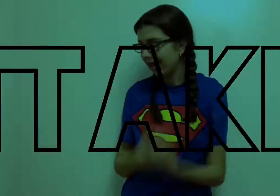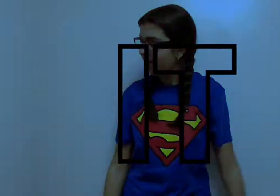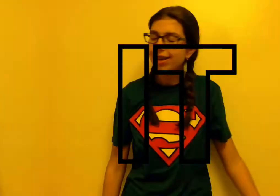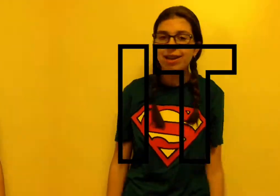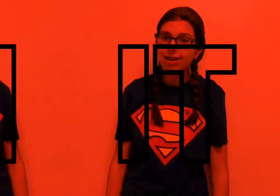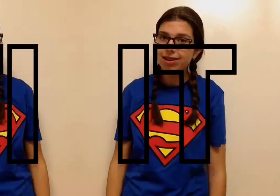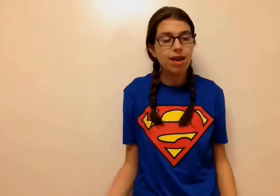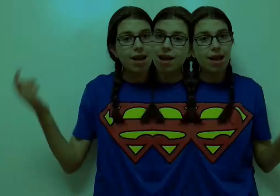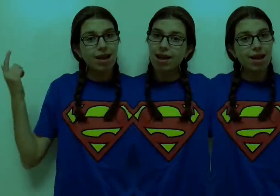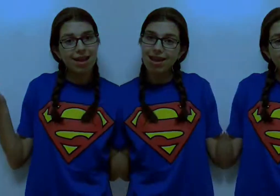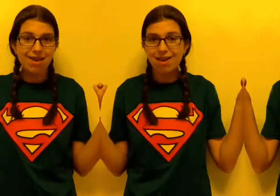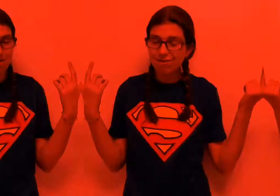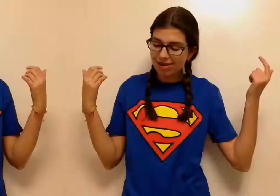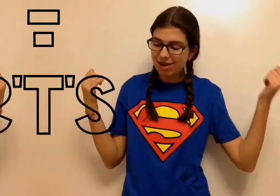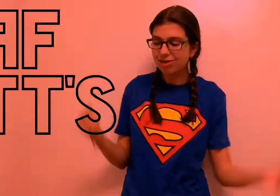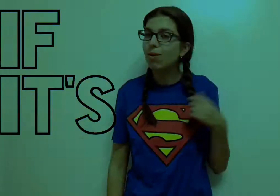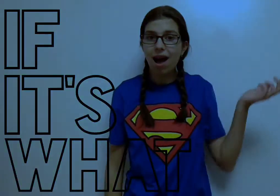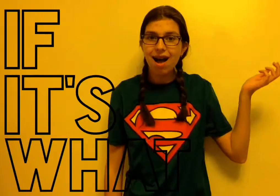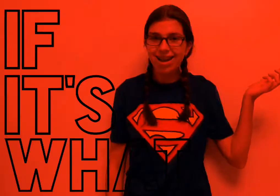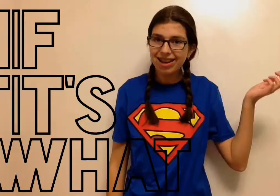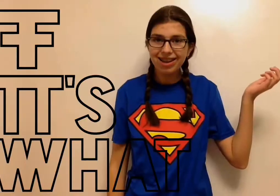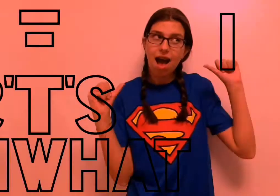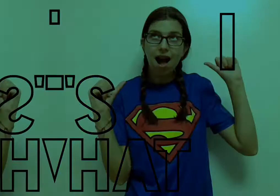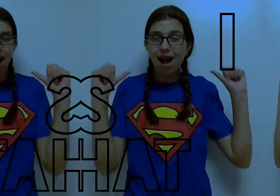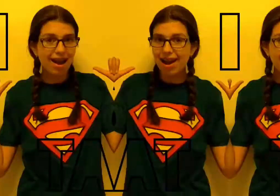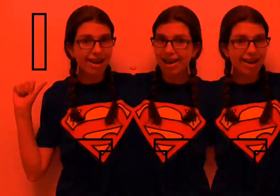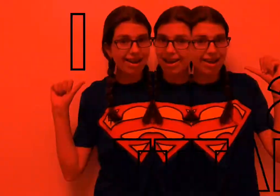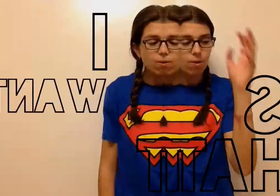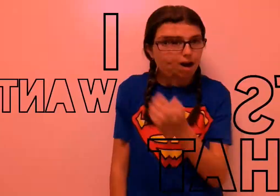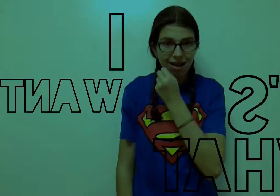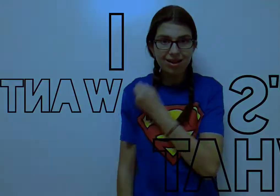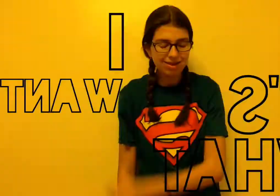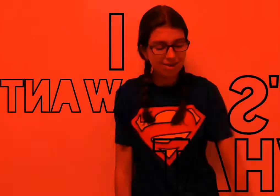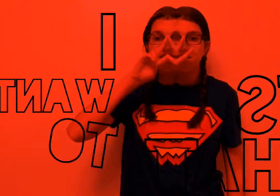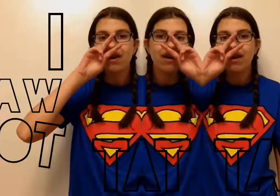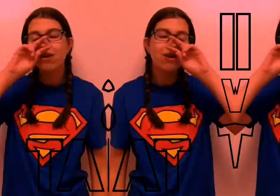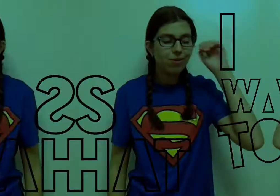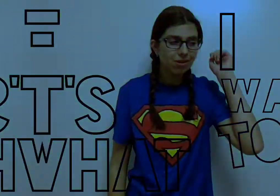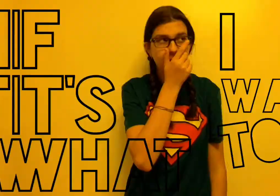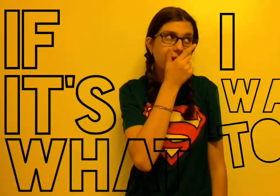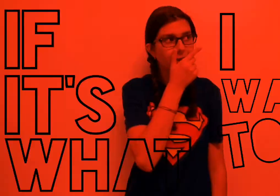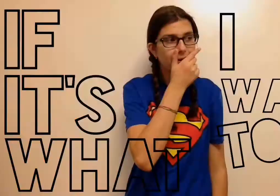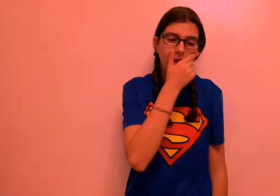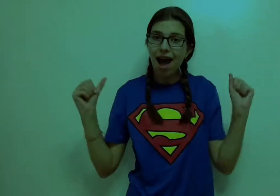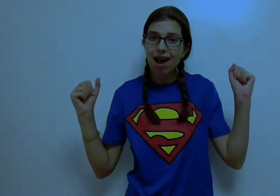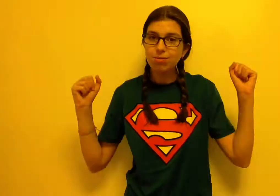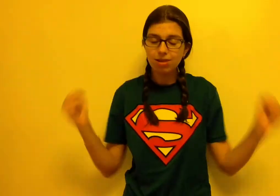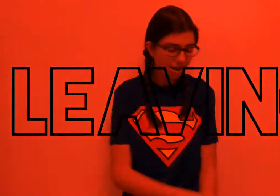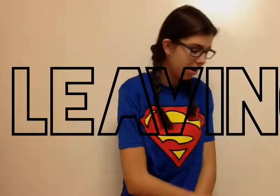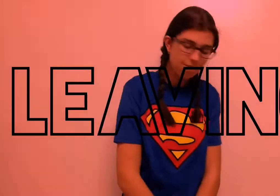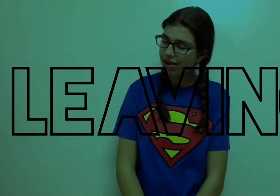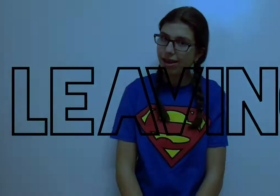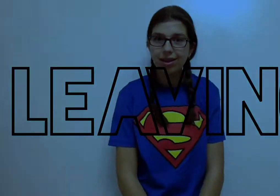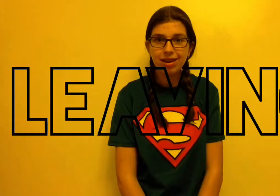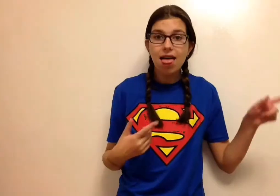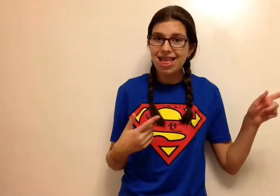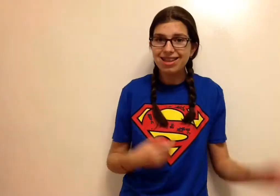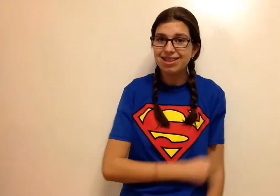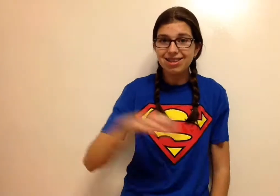it, if it's what I want to do. And I am leaving, and this is